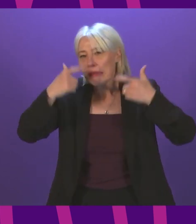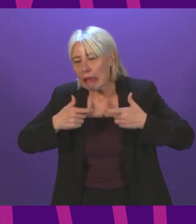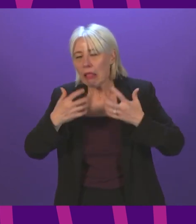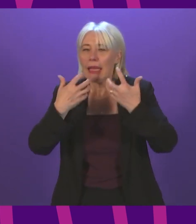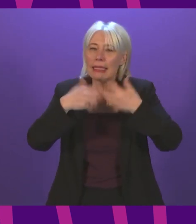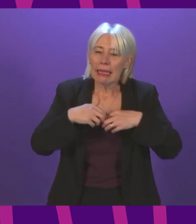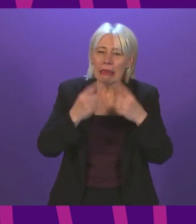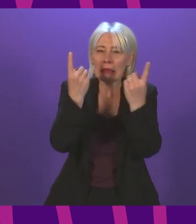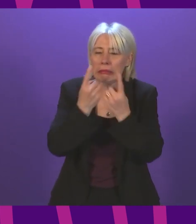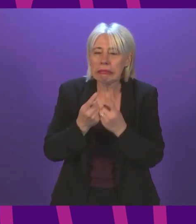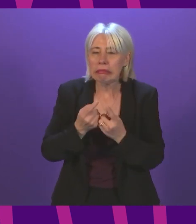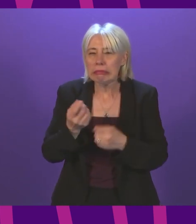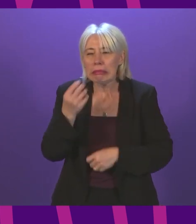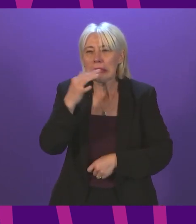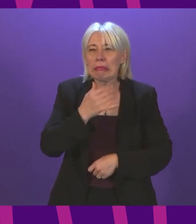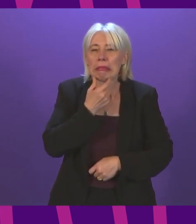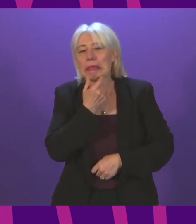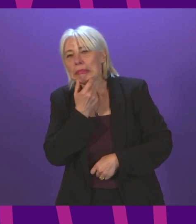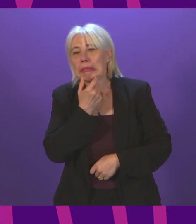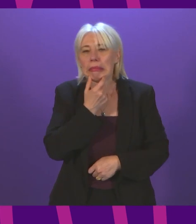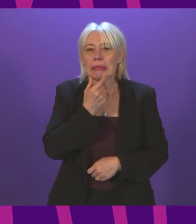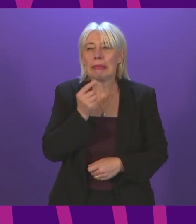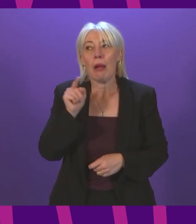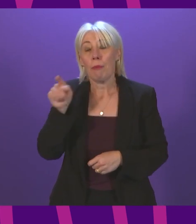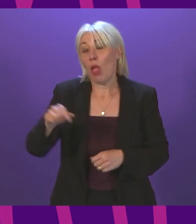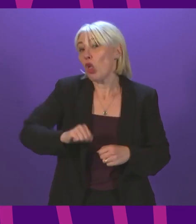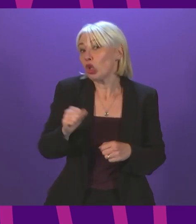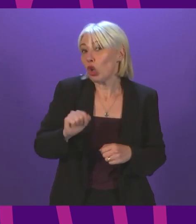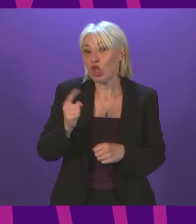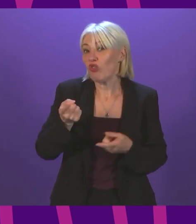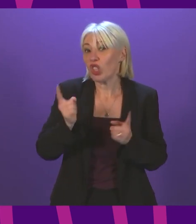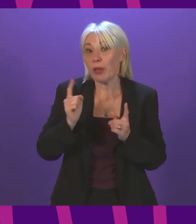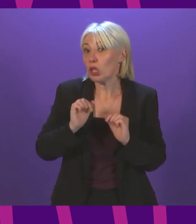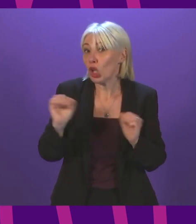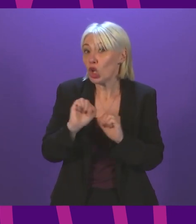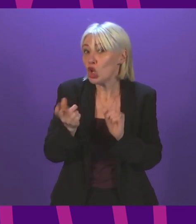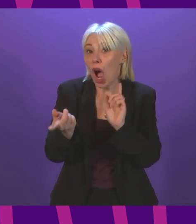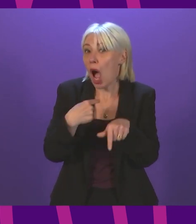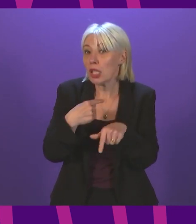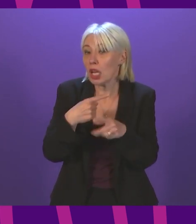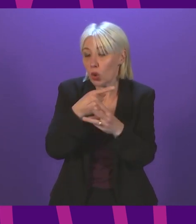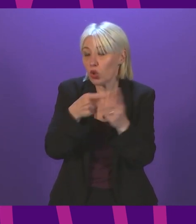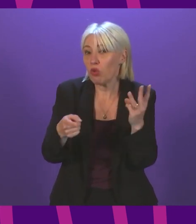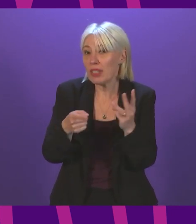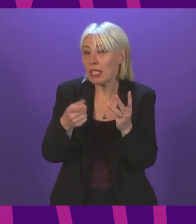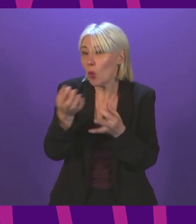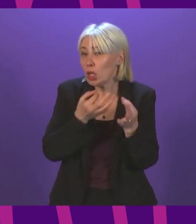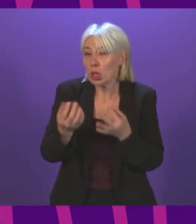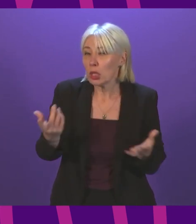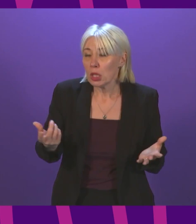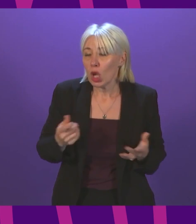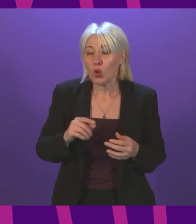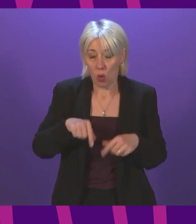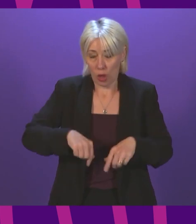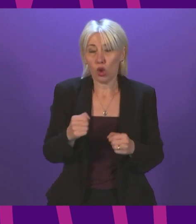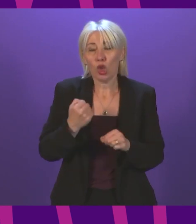questions. Questions that this Scottish First Minister has still not answered. So when will this Government finally listen